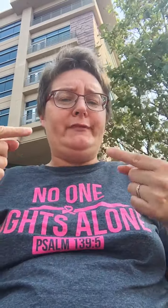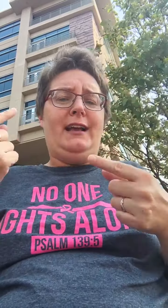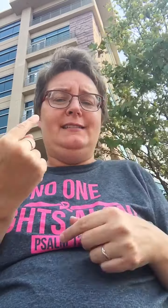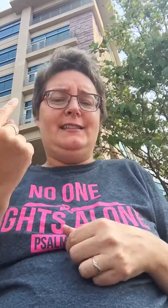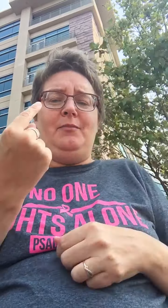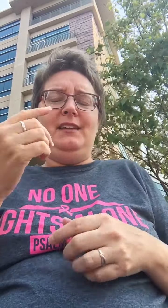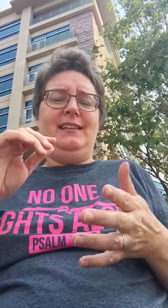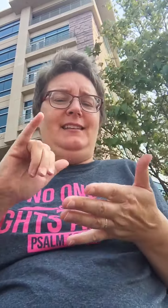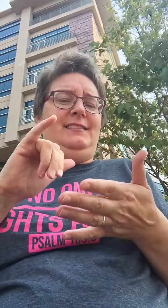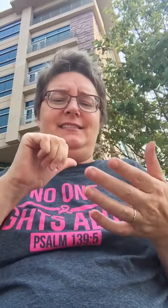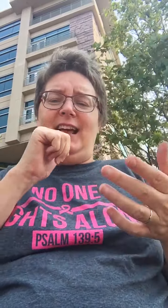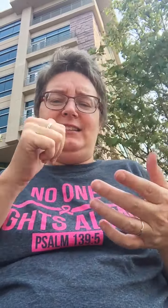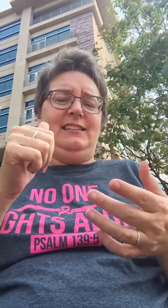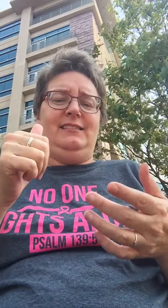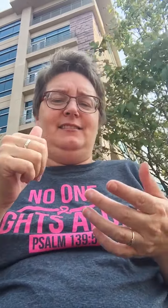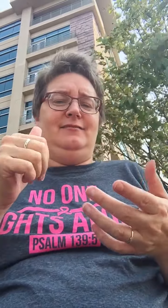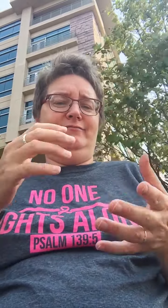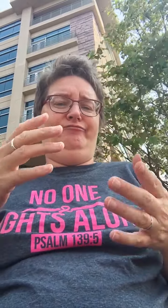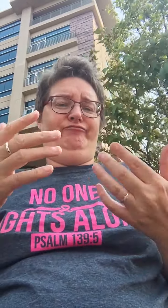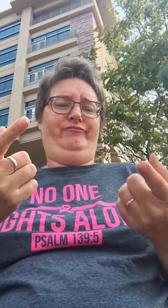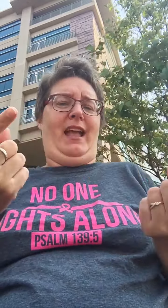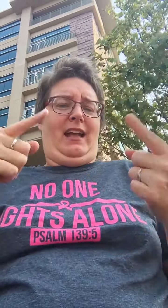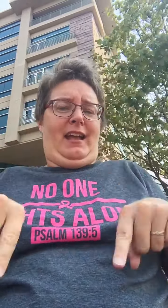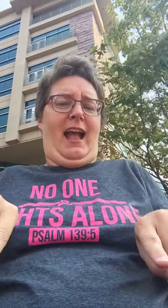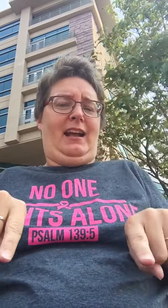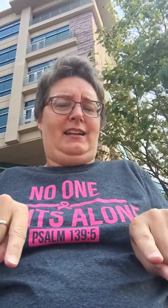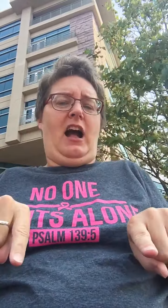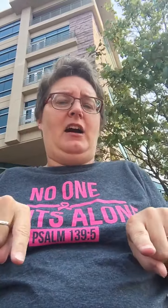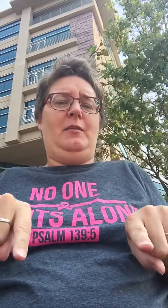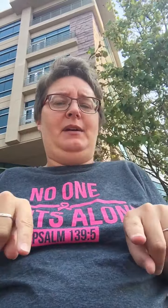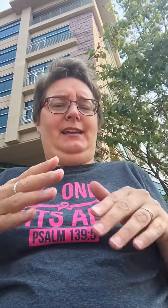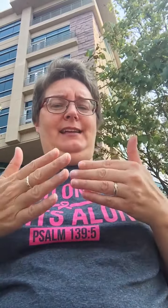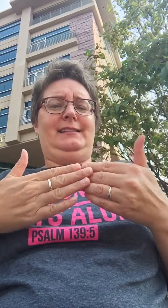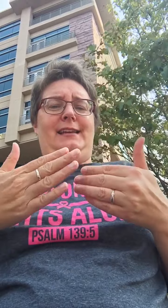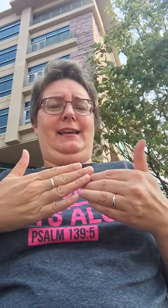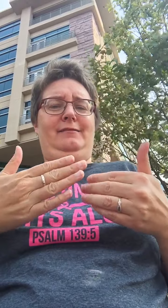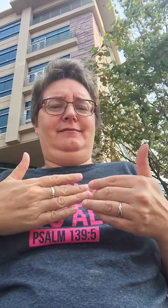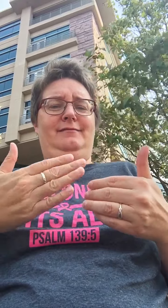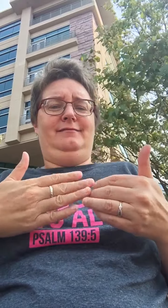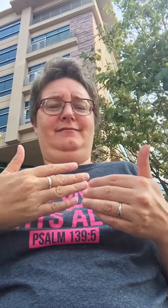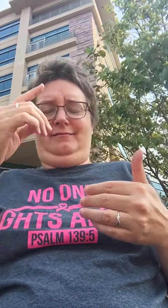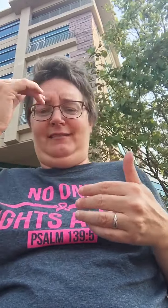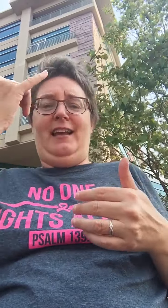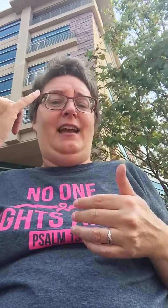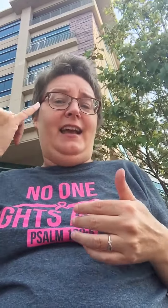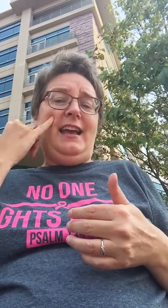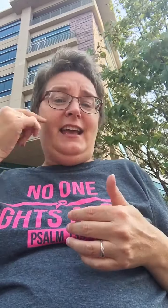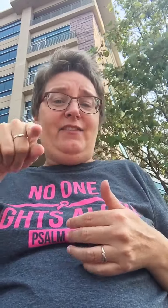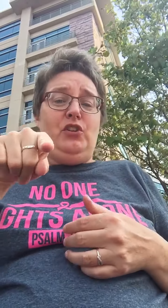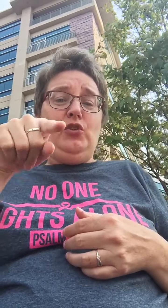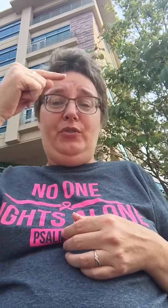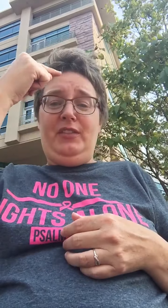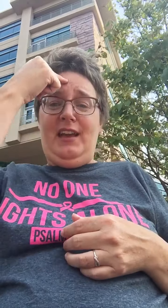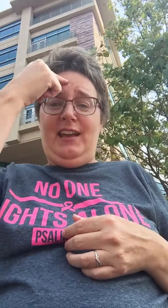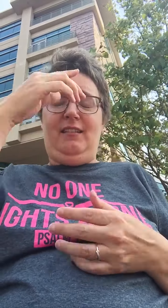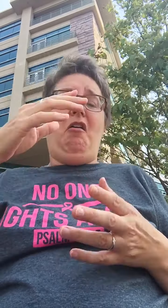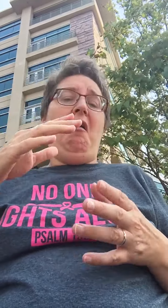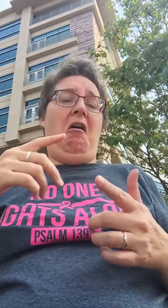something that doesn't come easy. If you think, oh,